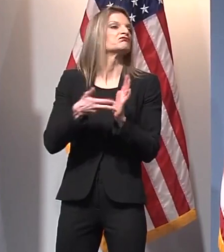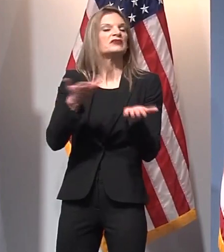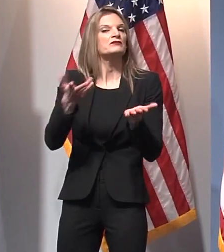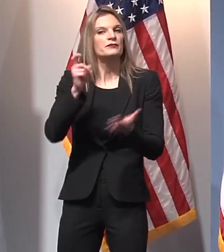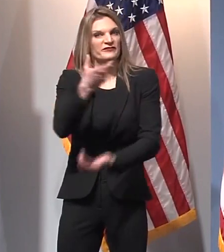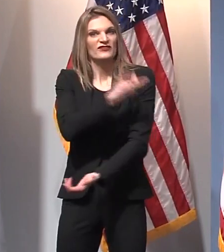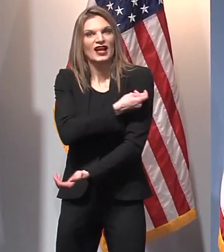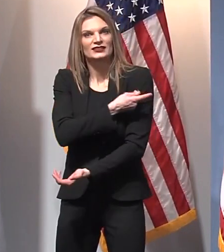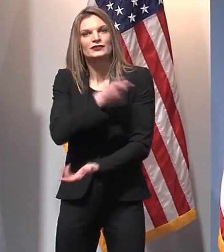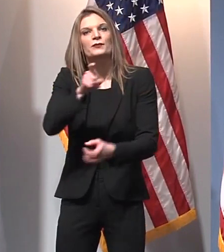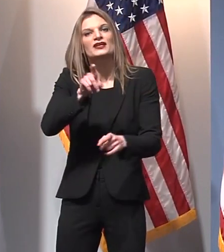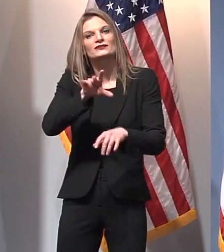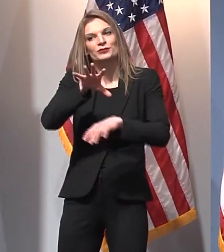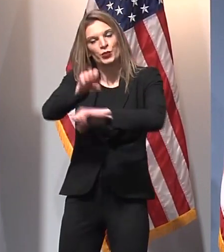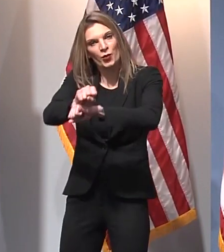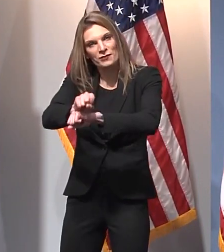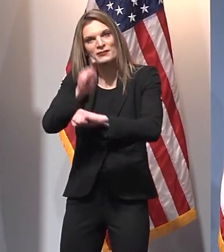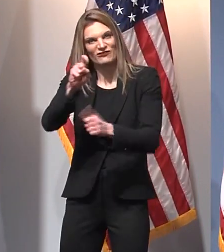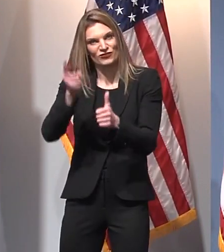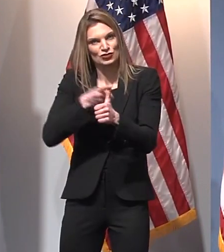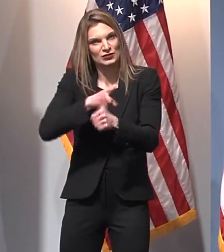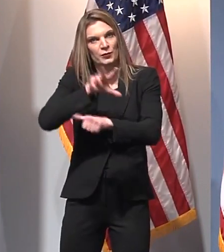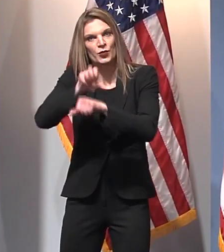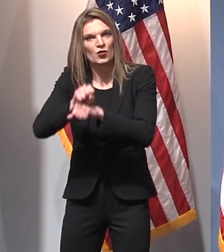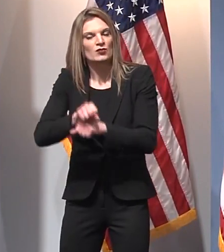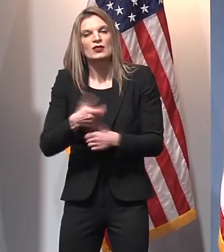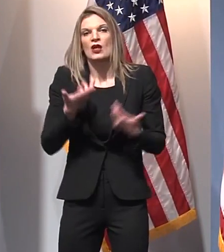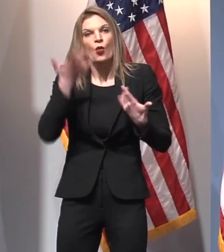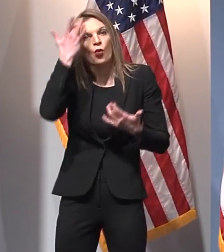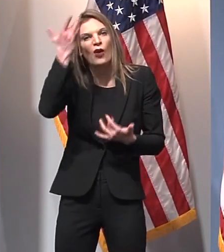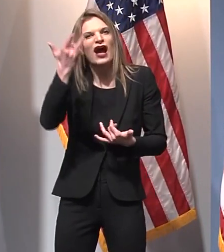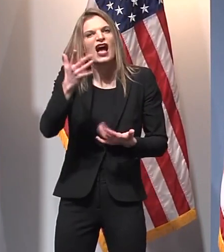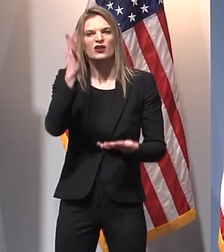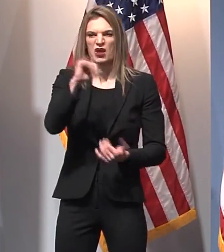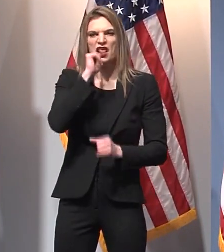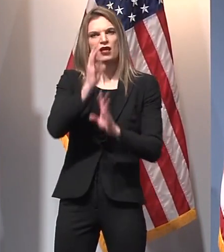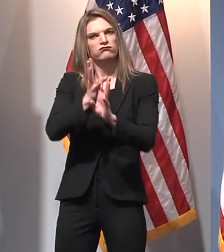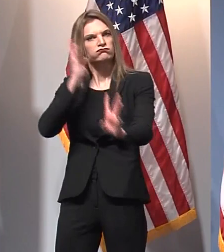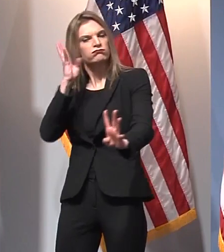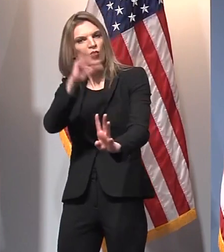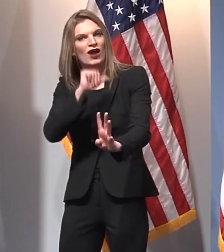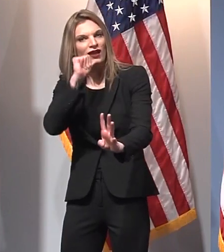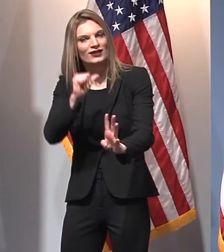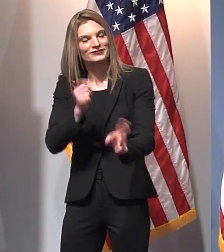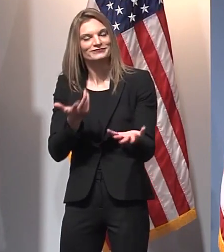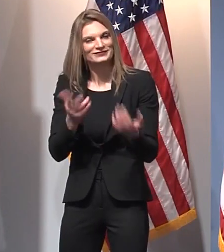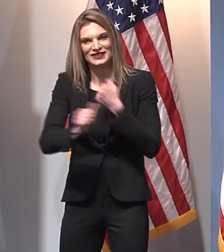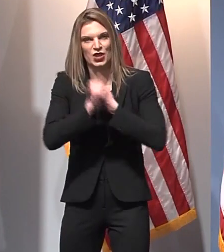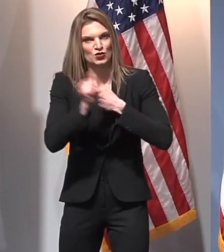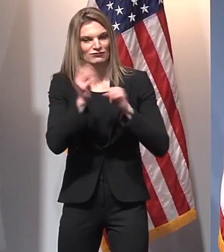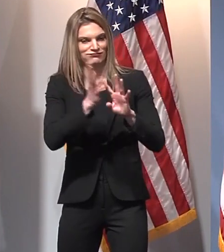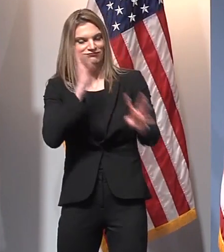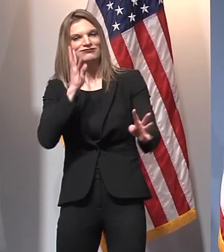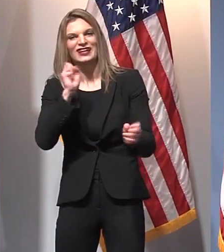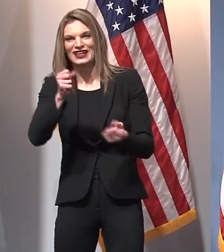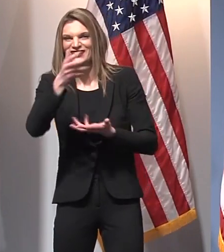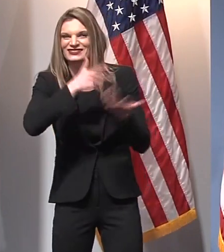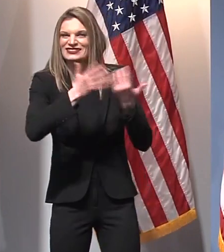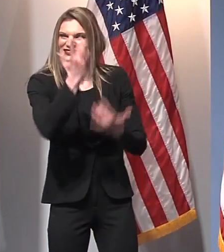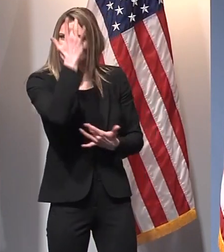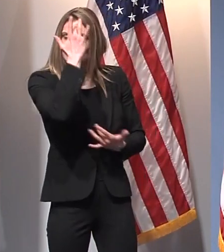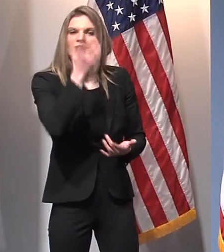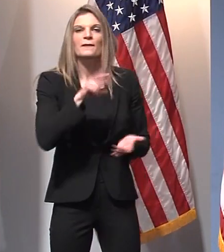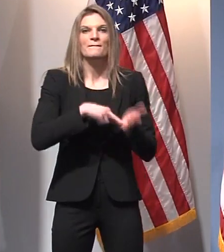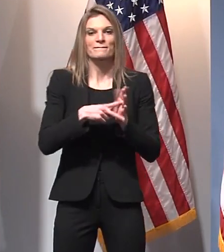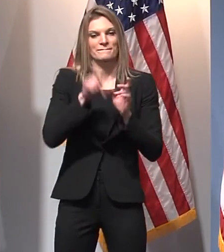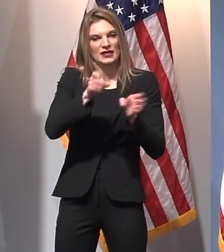the vaccines just show up someplace and then we have lines of people who just show up and expect to get their shot that day. So we want